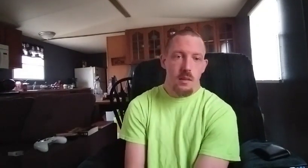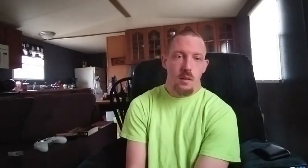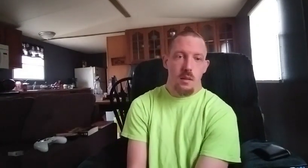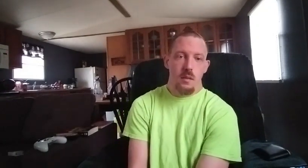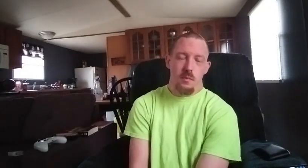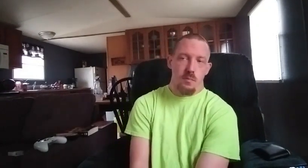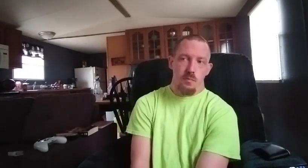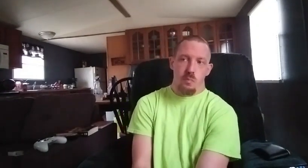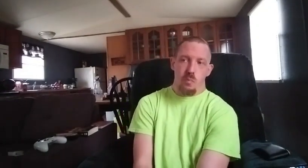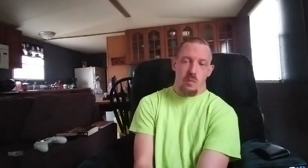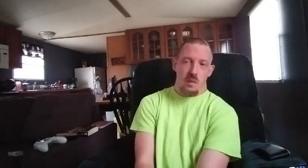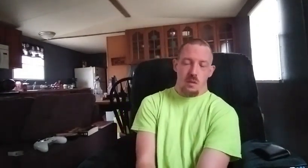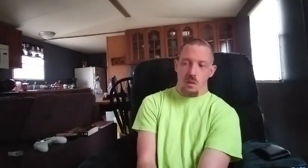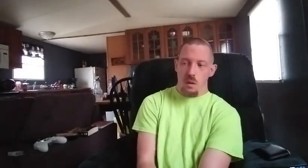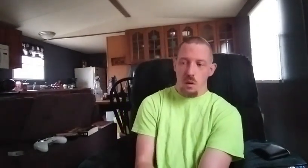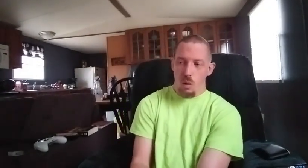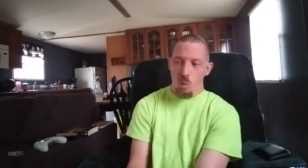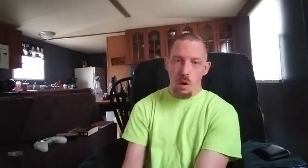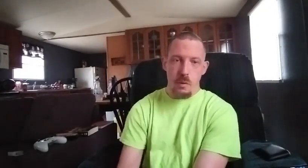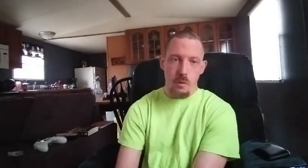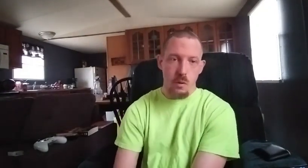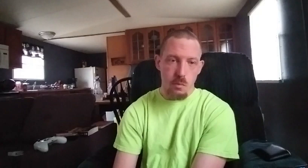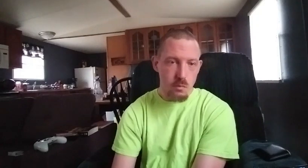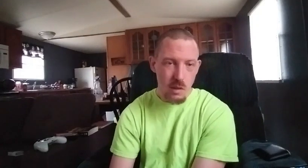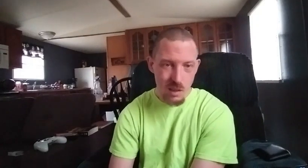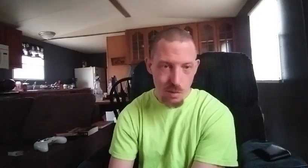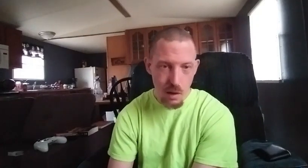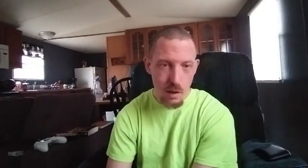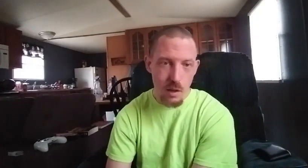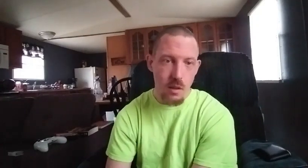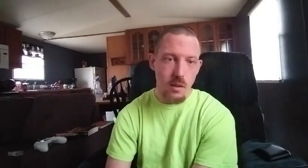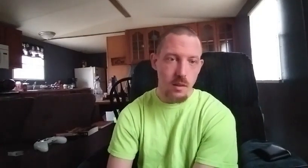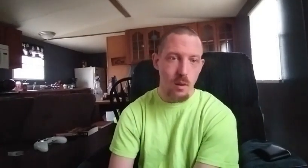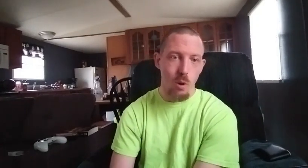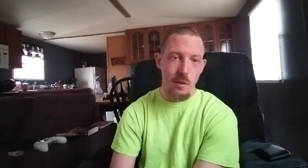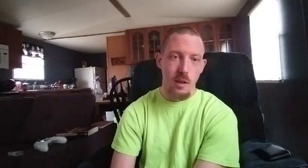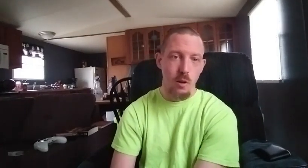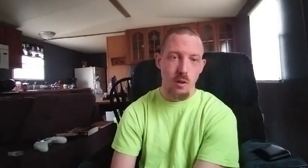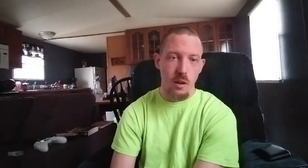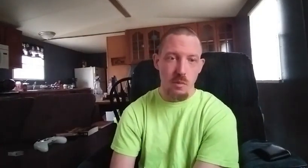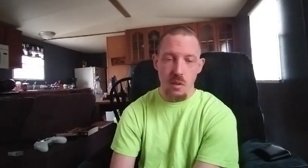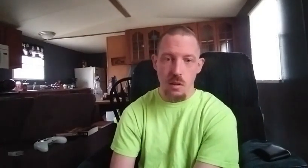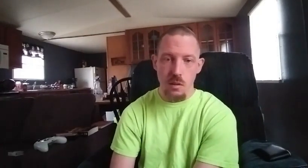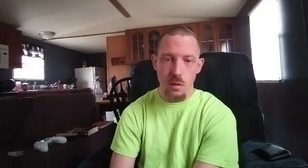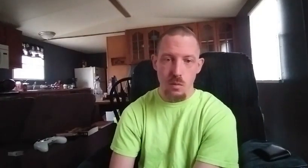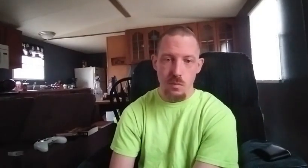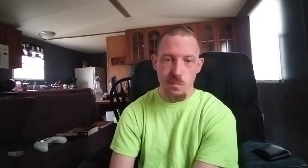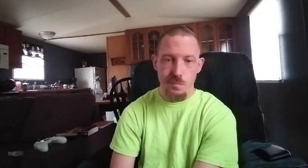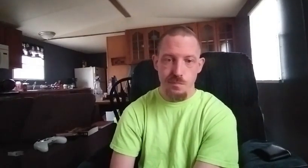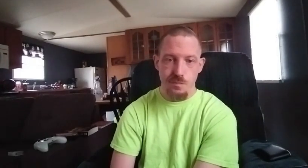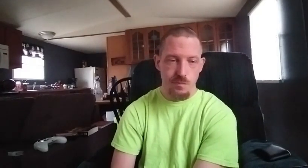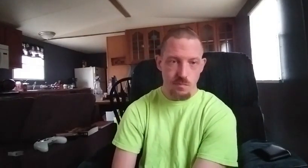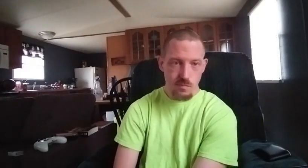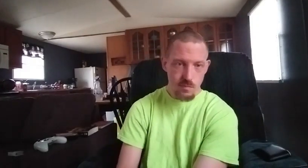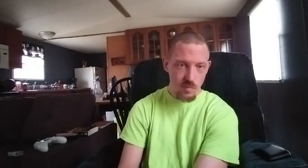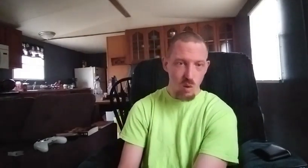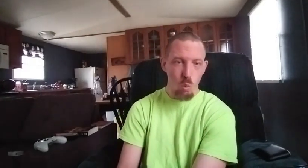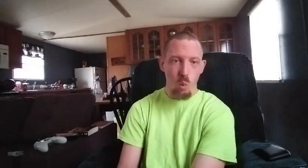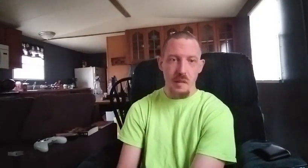what people don't get that they think oh they can learn everything and one